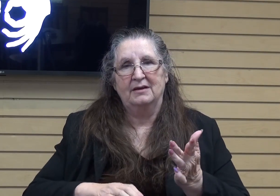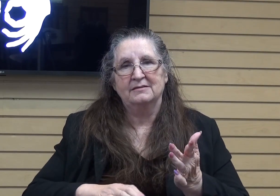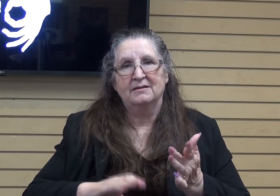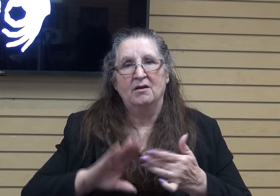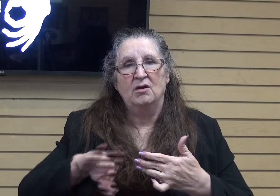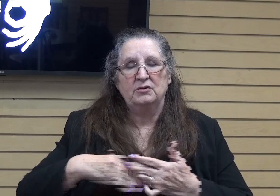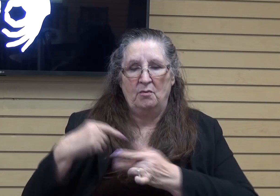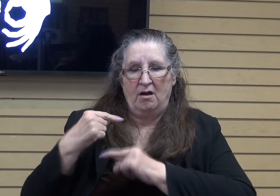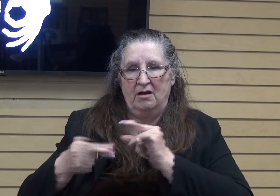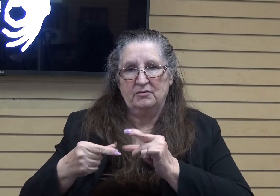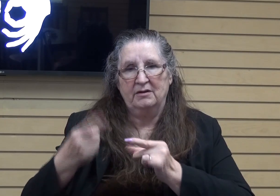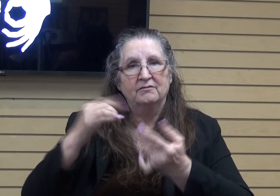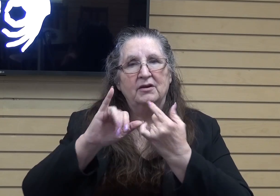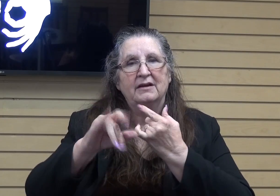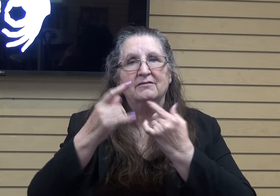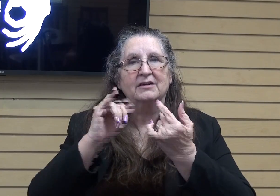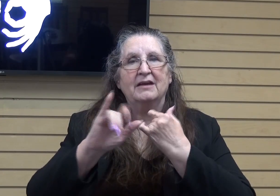generations forever and ever. Amen.